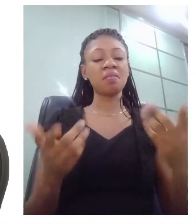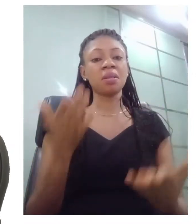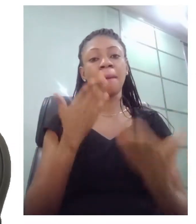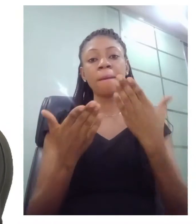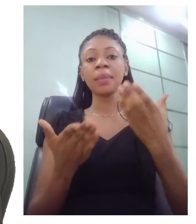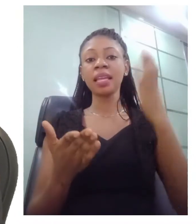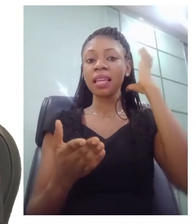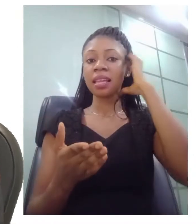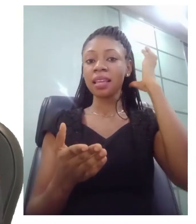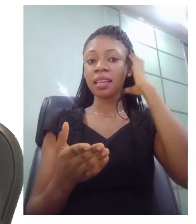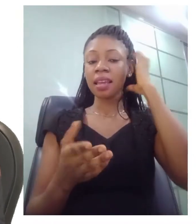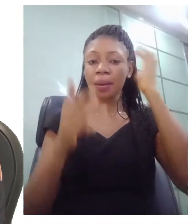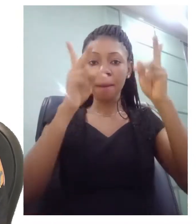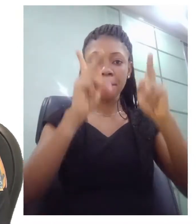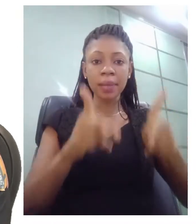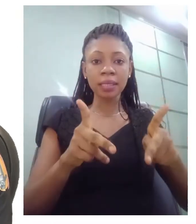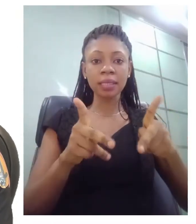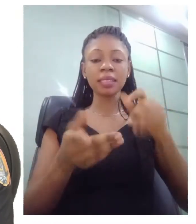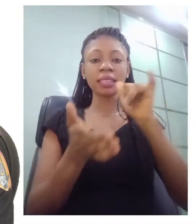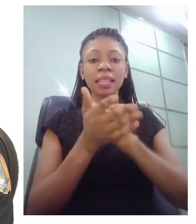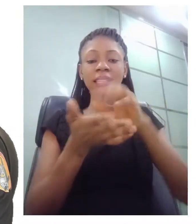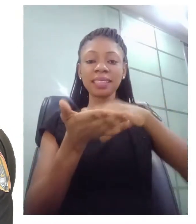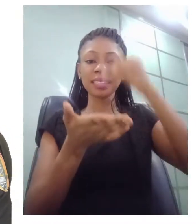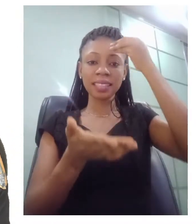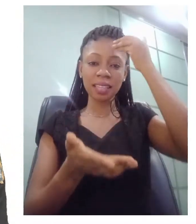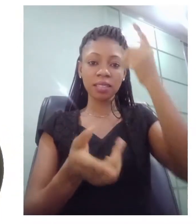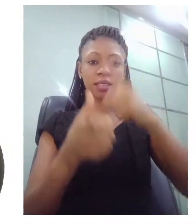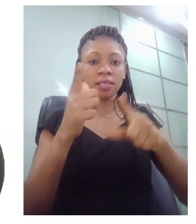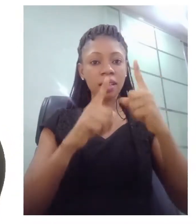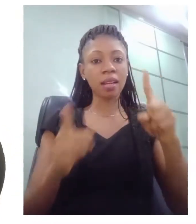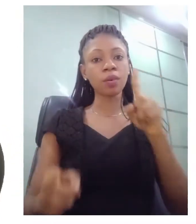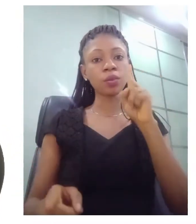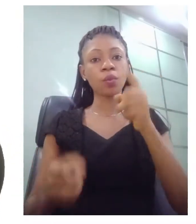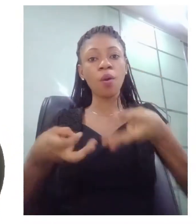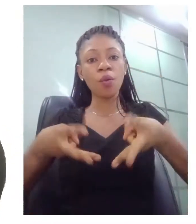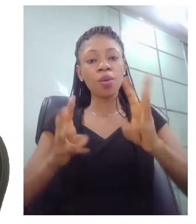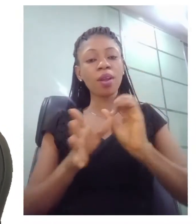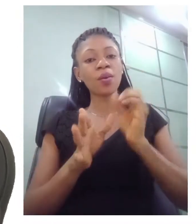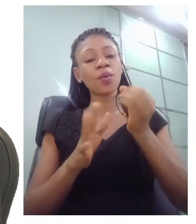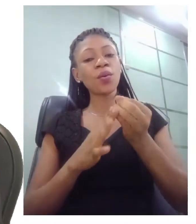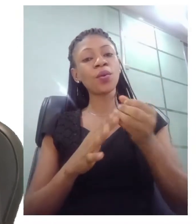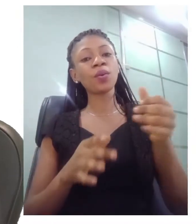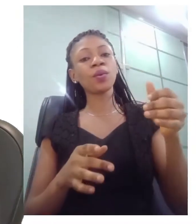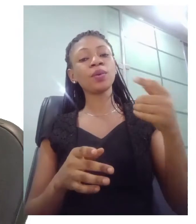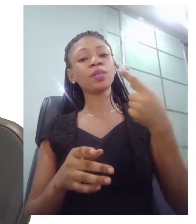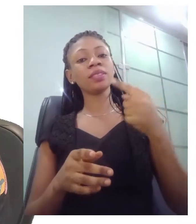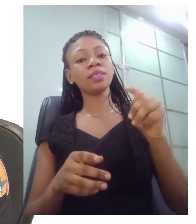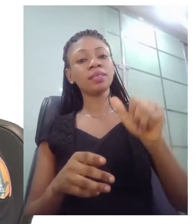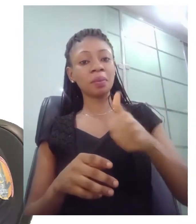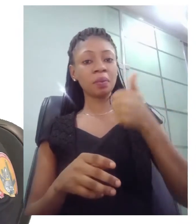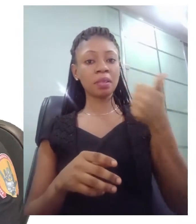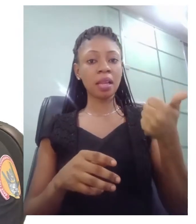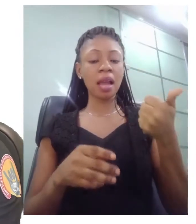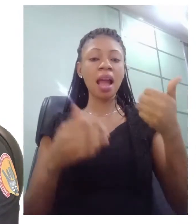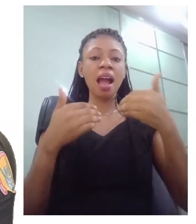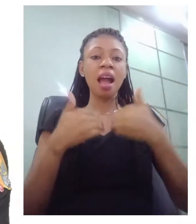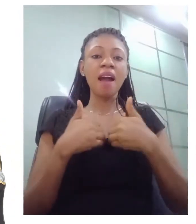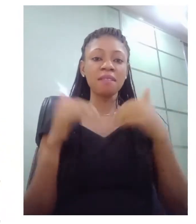the other incidentally or accidentally has a very limited vocabulary and generative competence